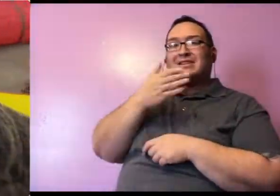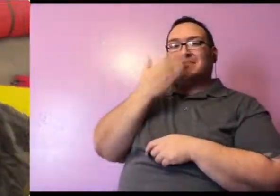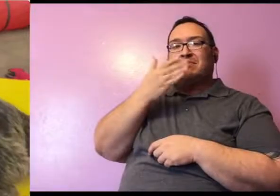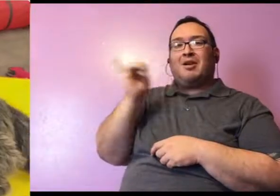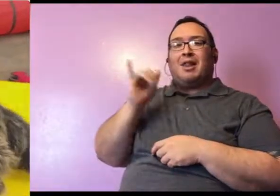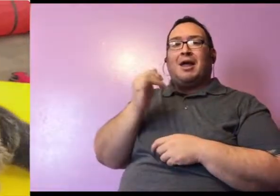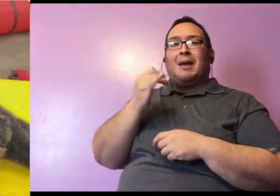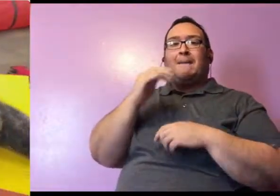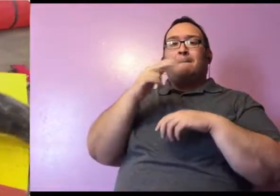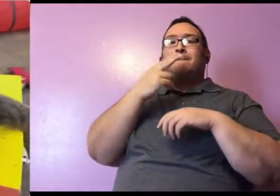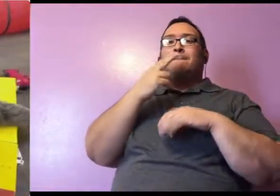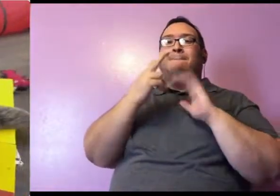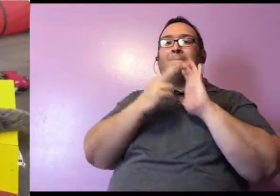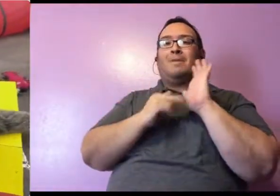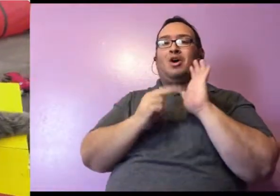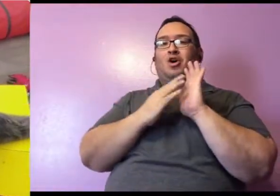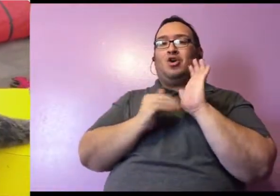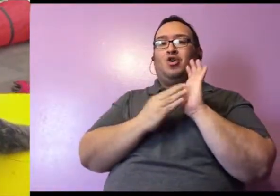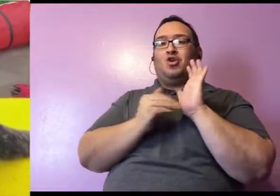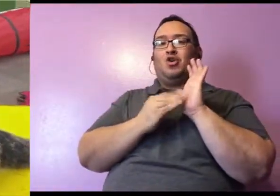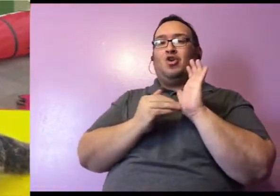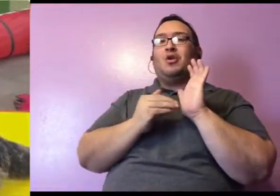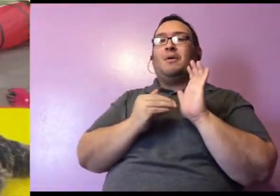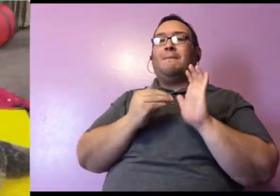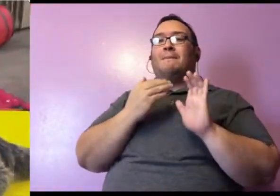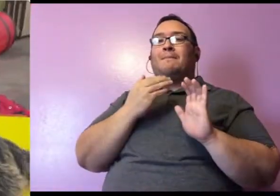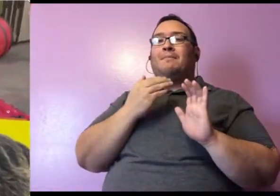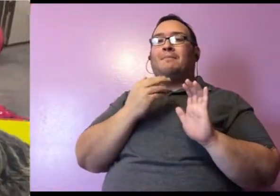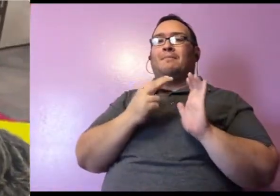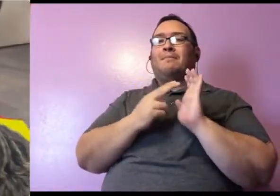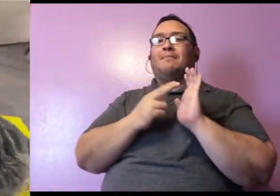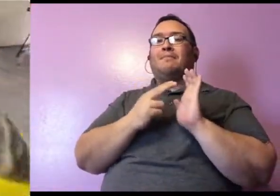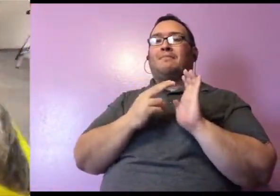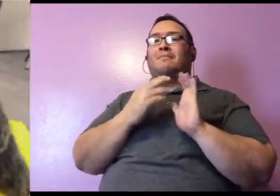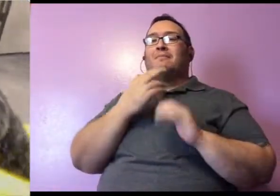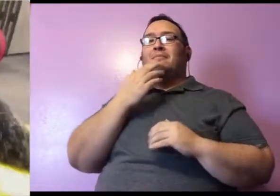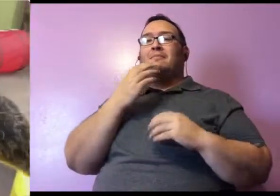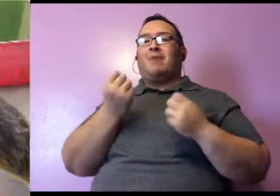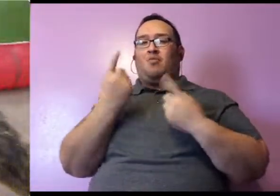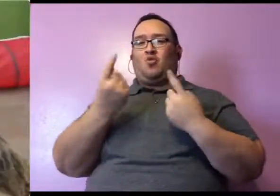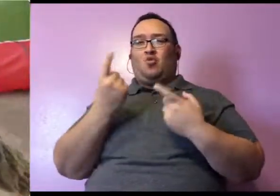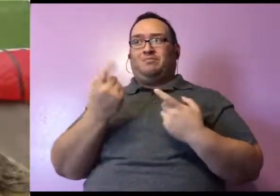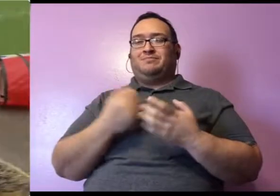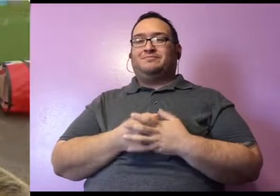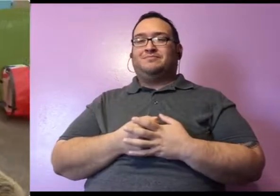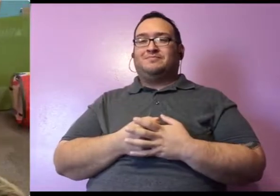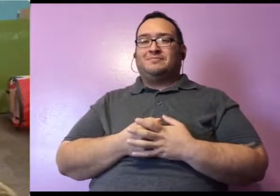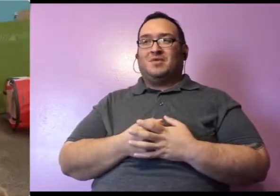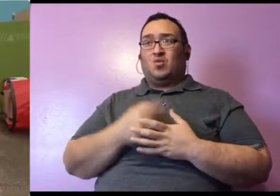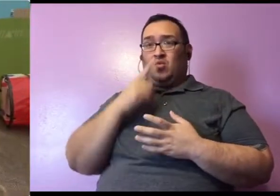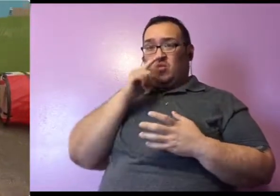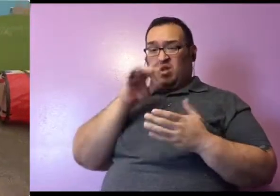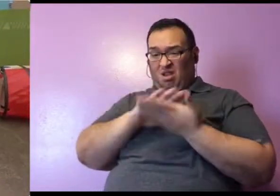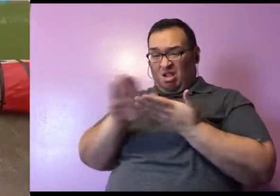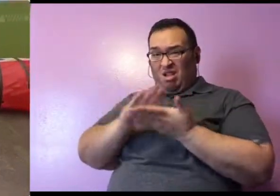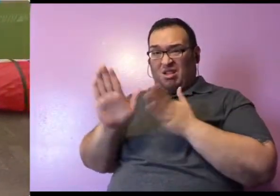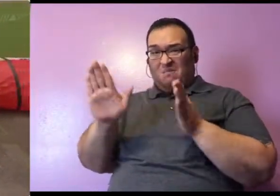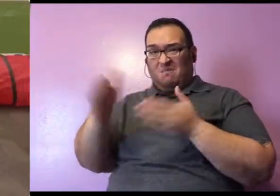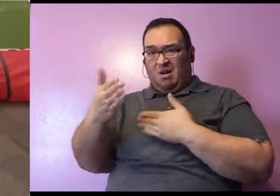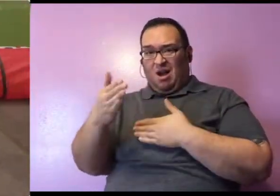buttered popcorn. But you mostly smell it when you're cleaning the litter box. Now, that sounds pretty gross. And it